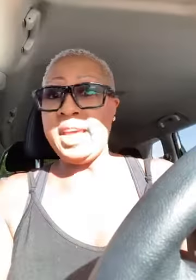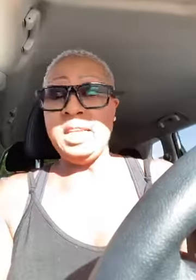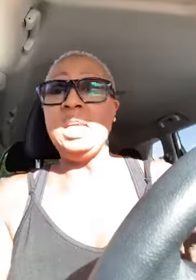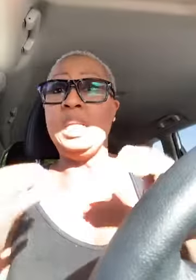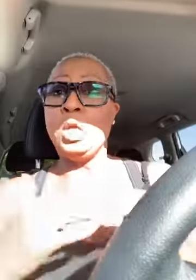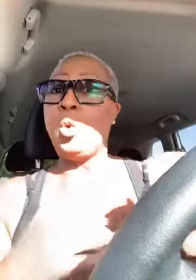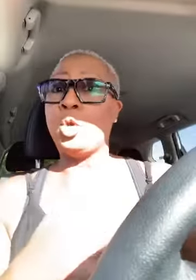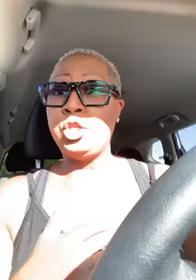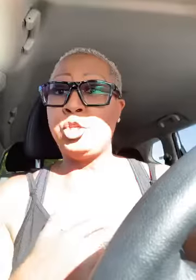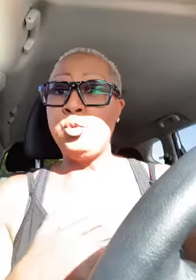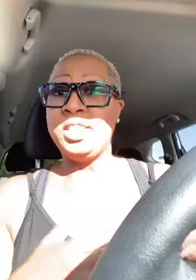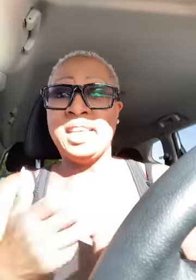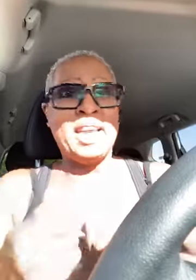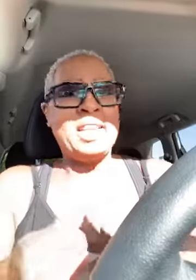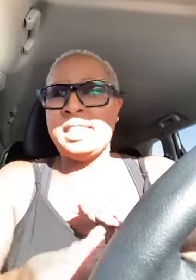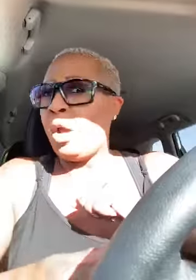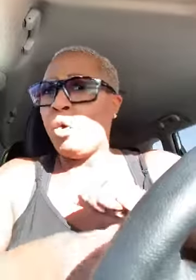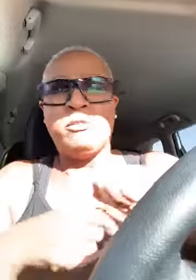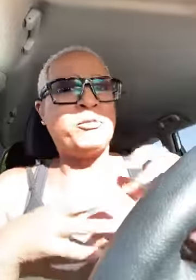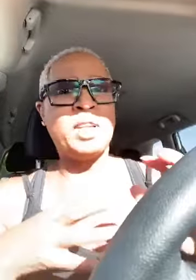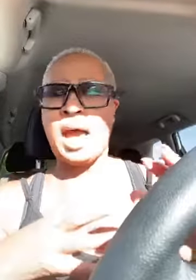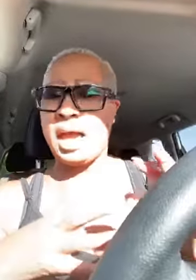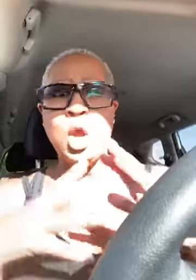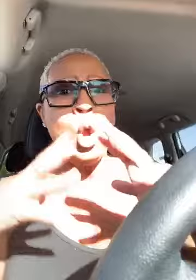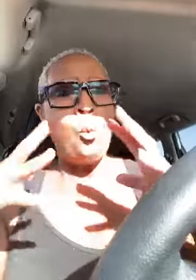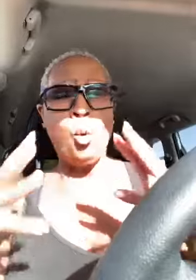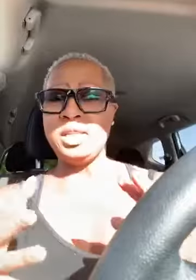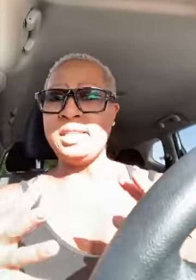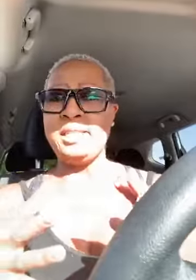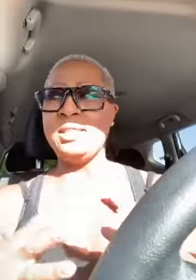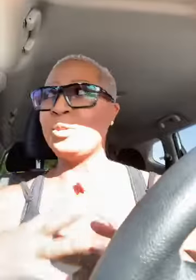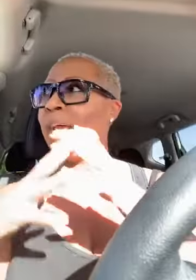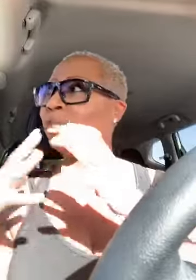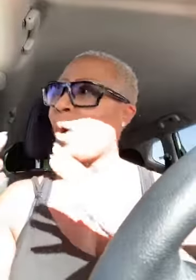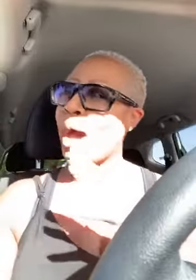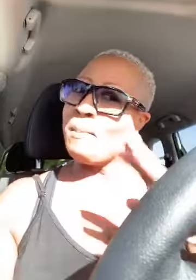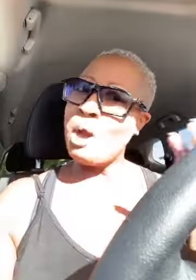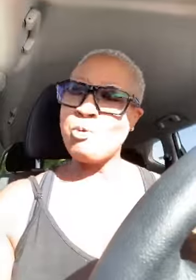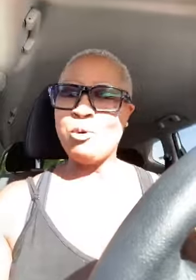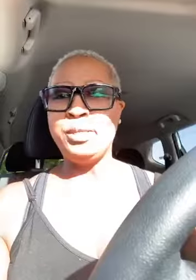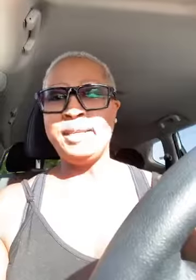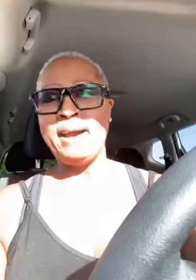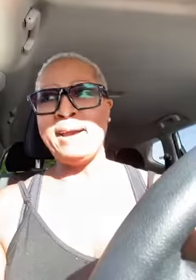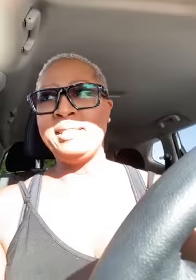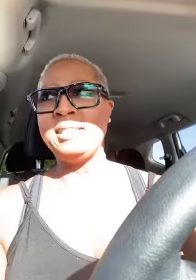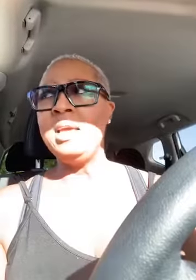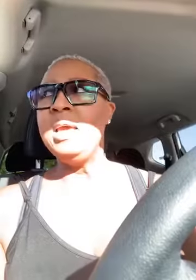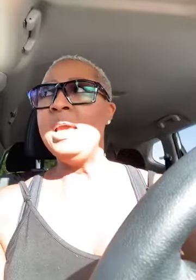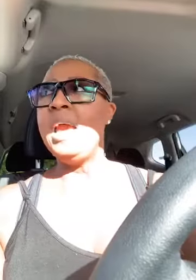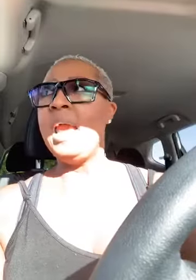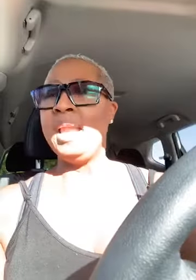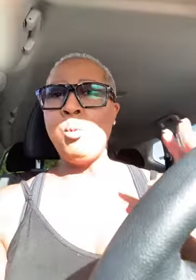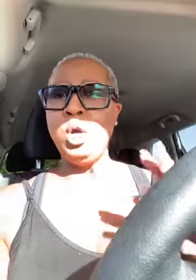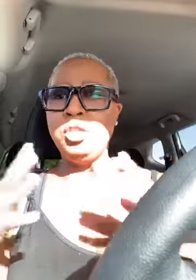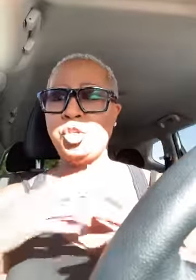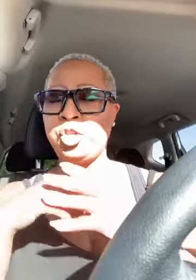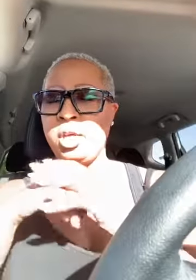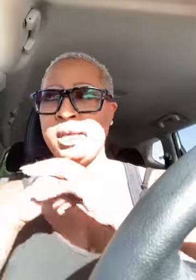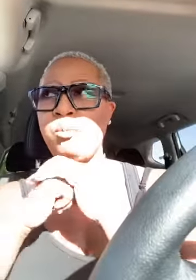they need in order to do this in case they on a fly want to take this class so i'm out rolling guys and i wanted to share that